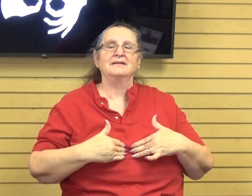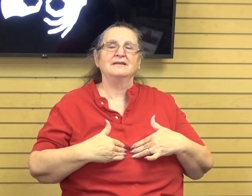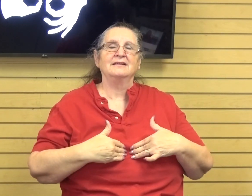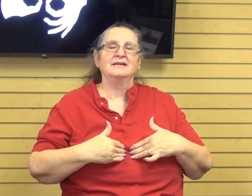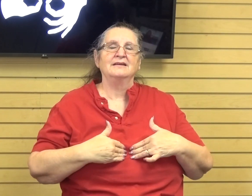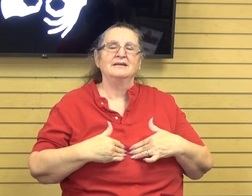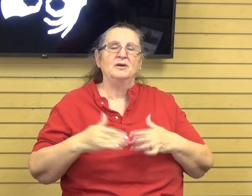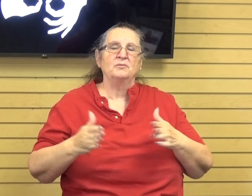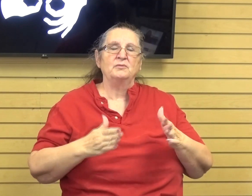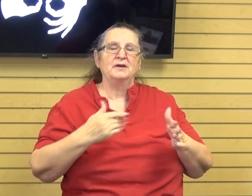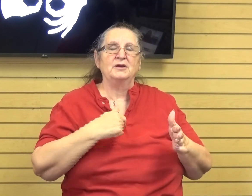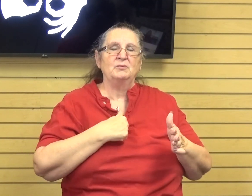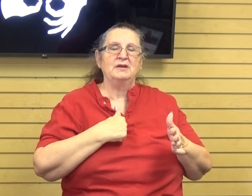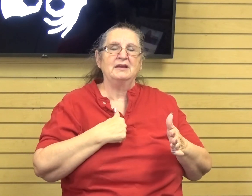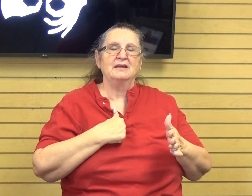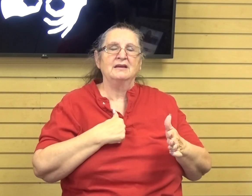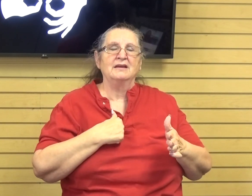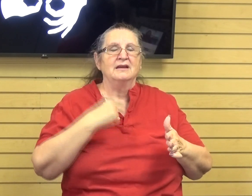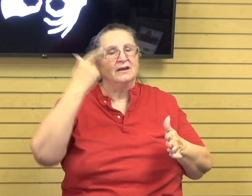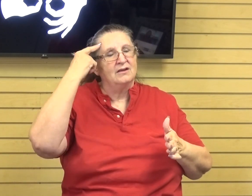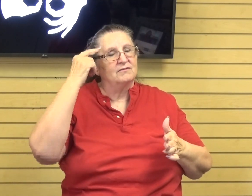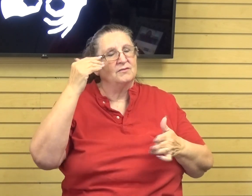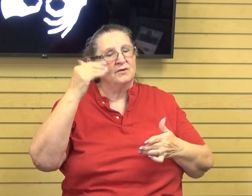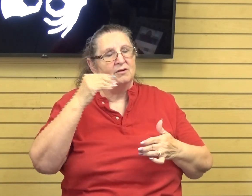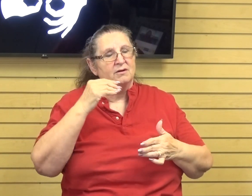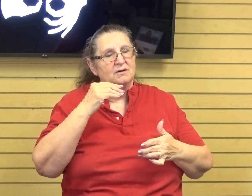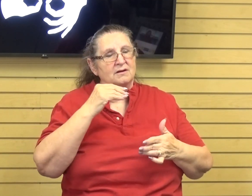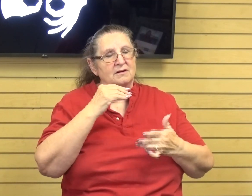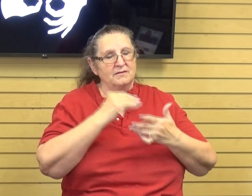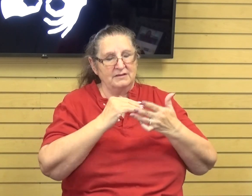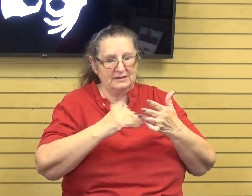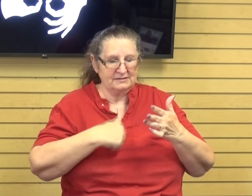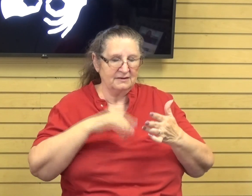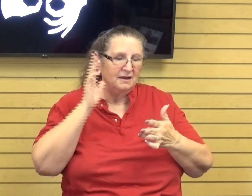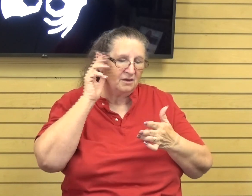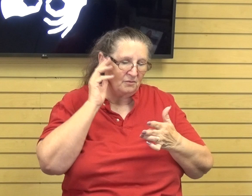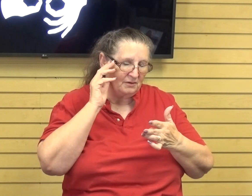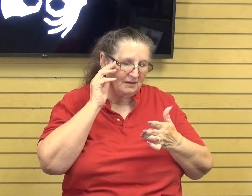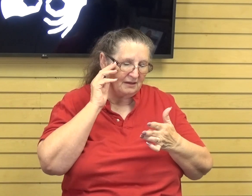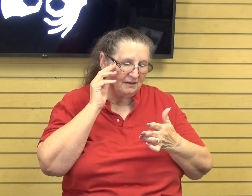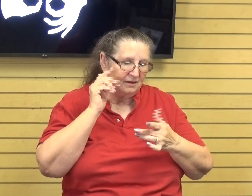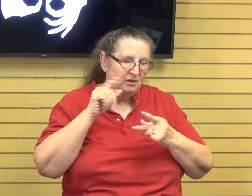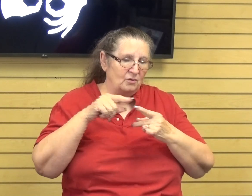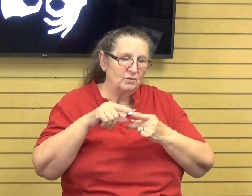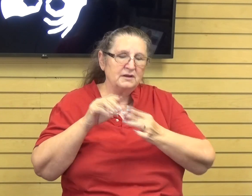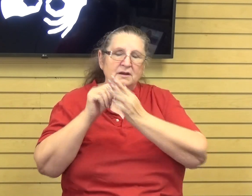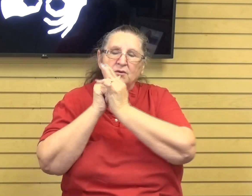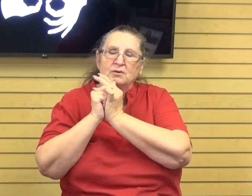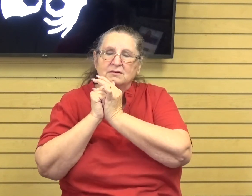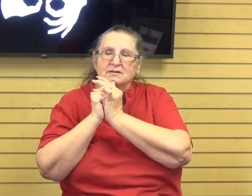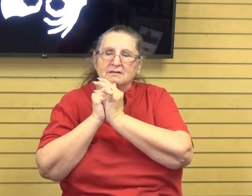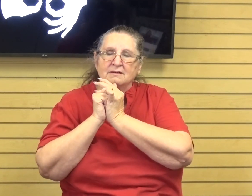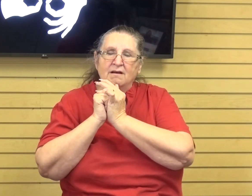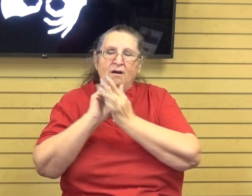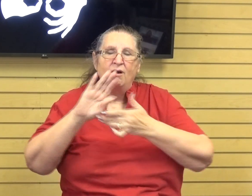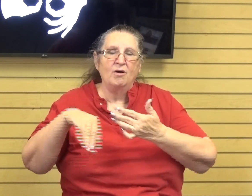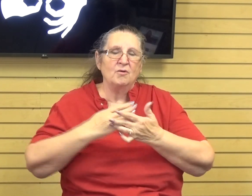prepare me for the lesson that I'm going to hear after this. And when I worship, I just get all these emotions and